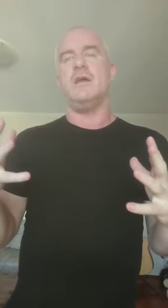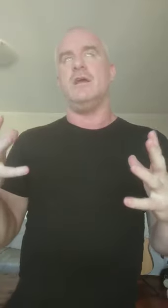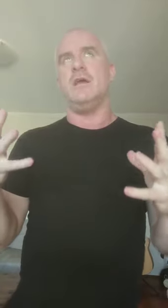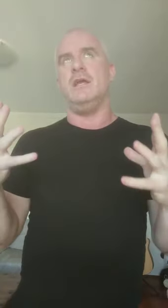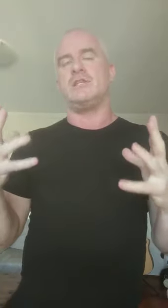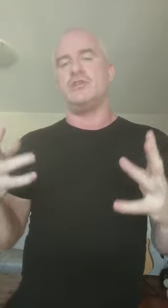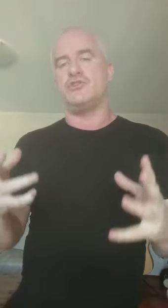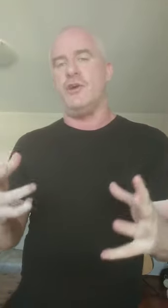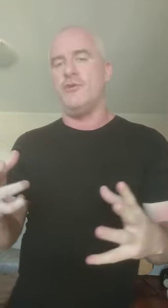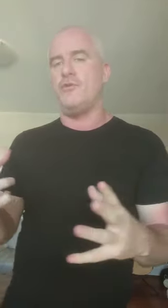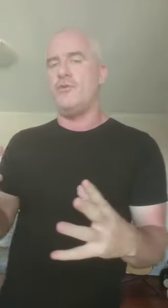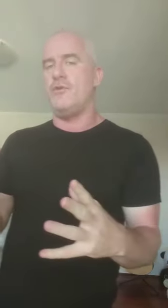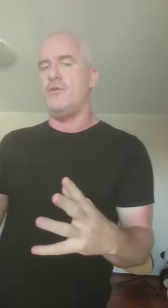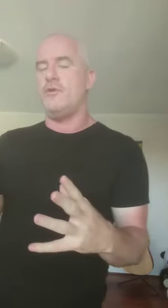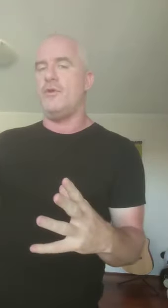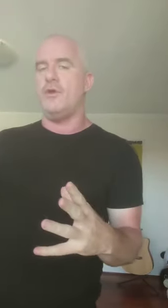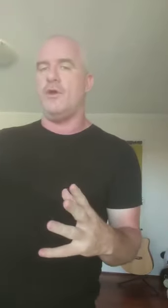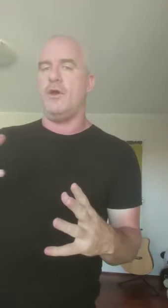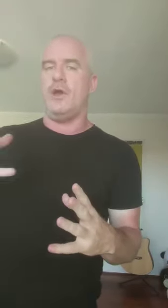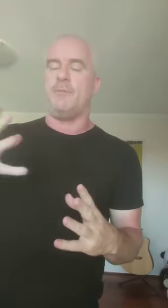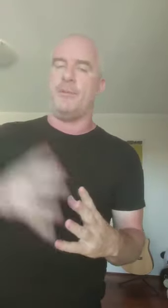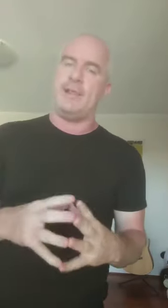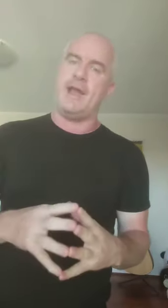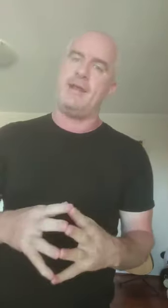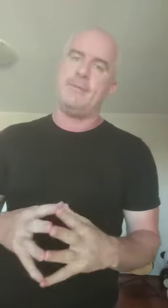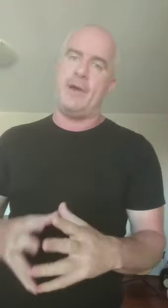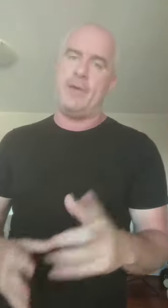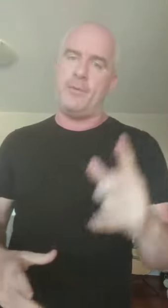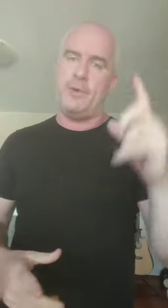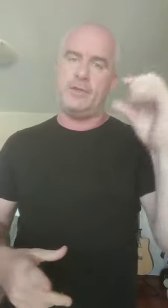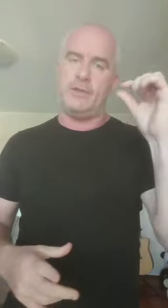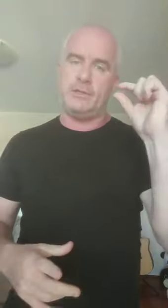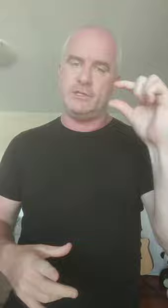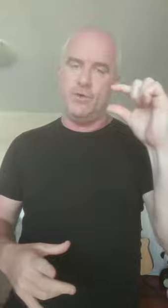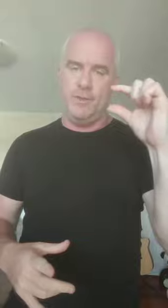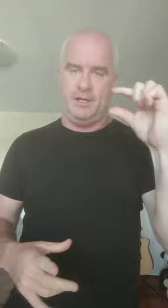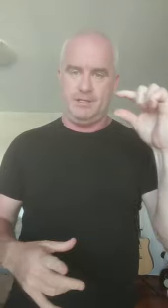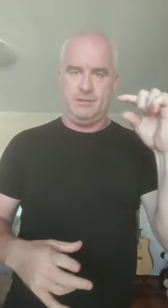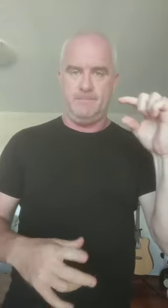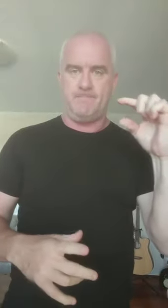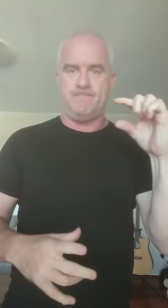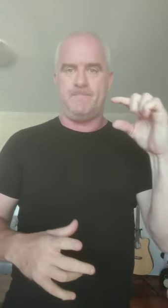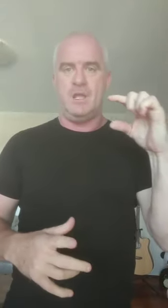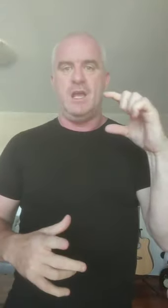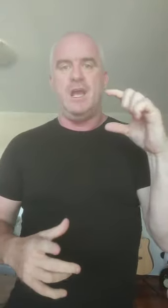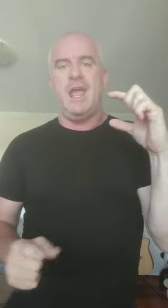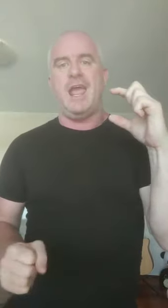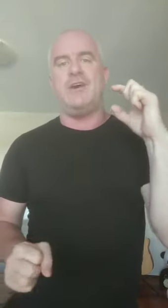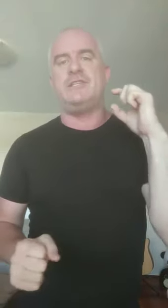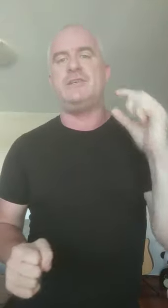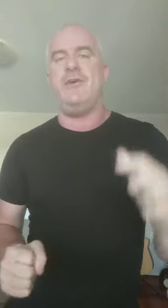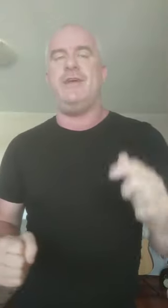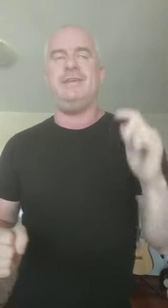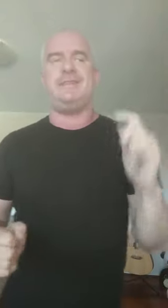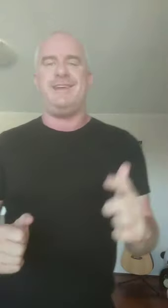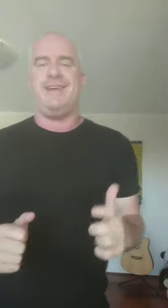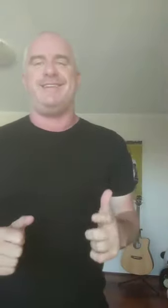is controlled and populated by people with small minds. And I don't understand